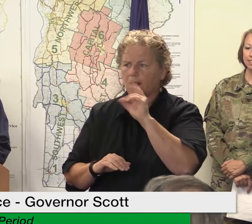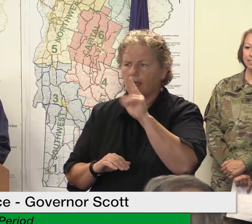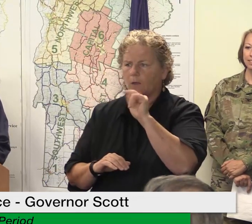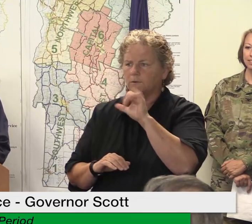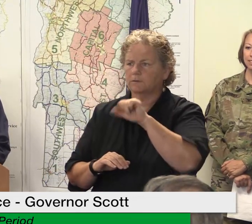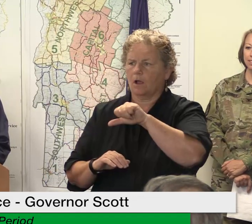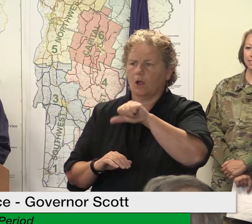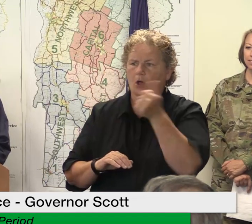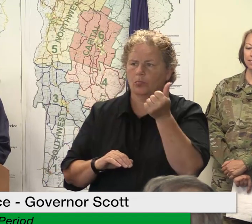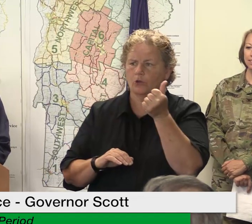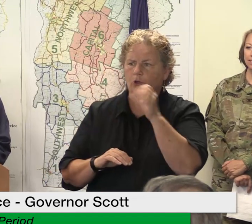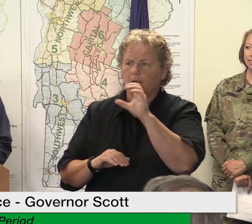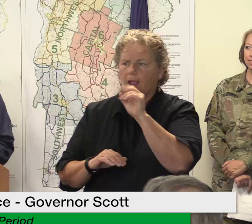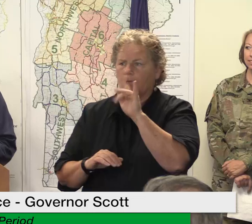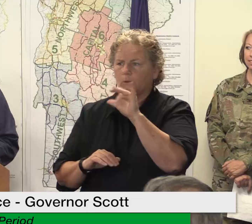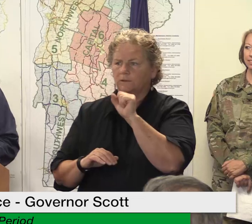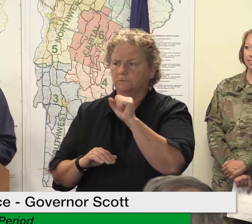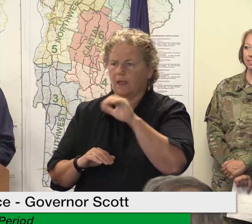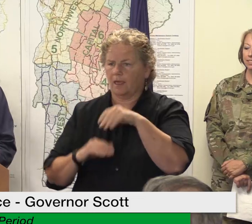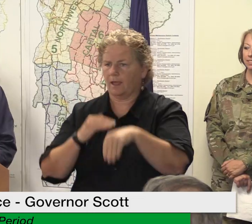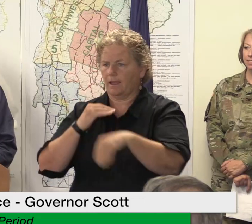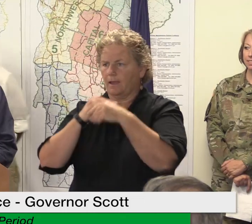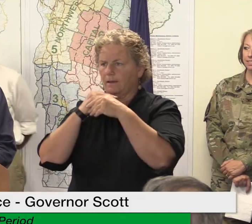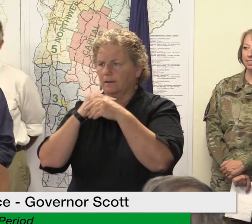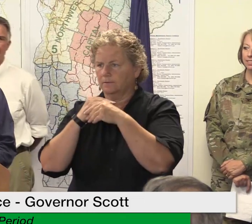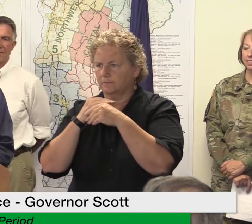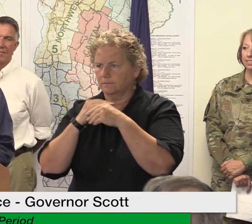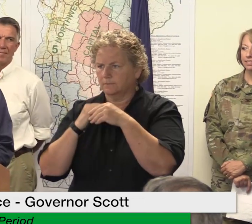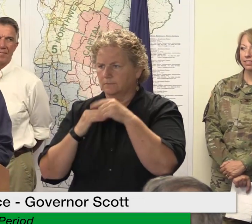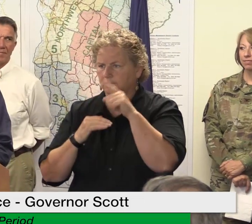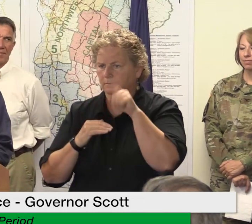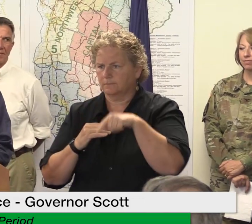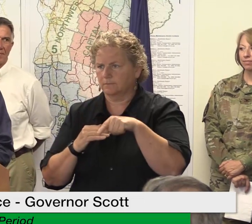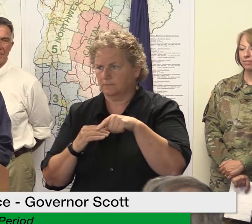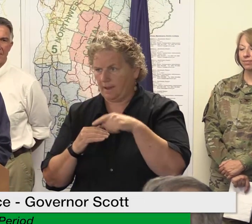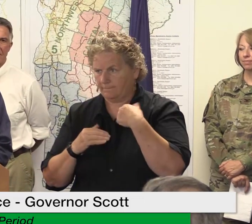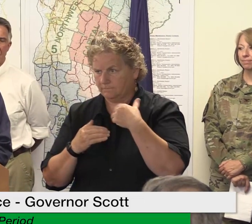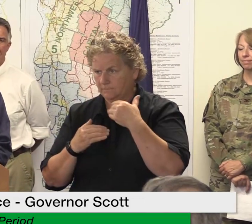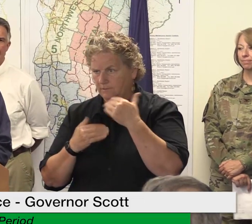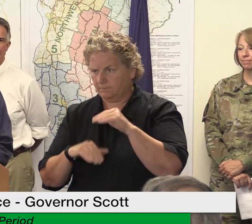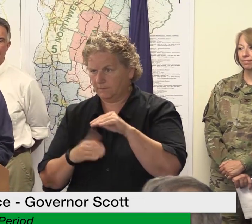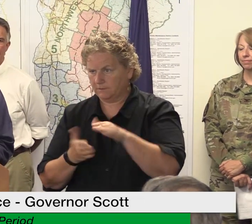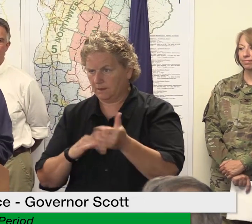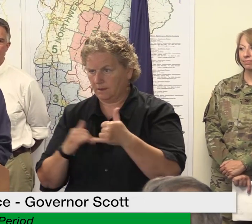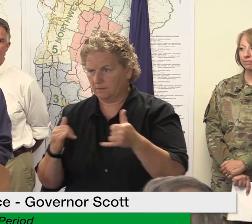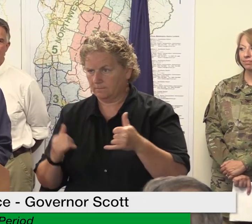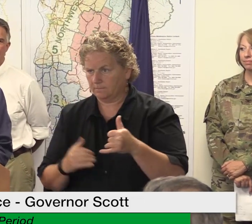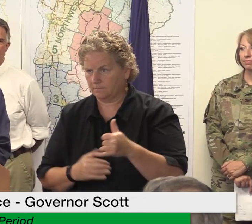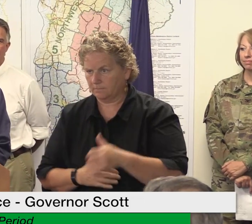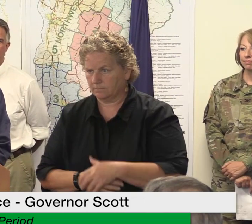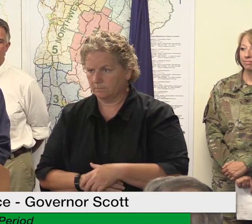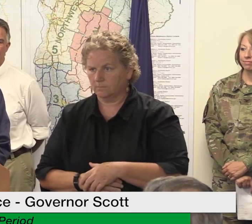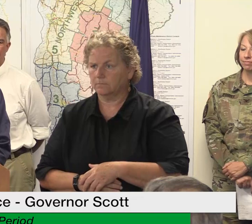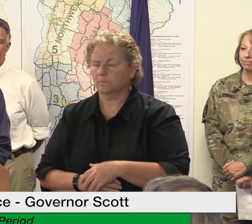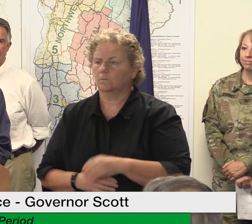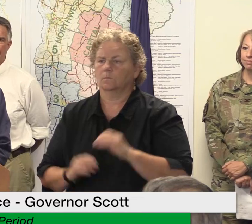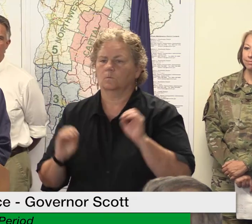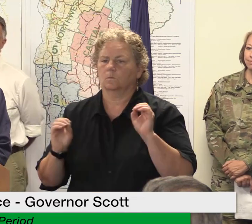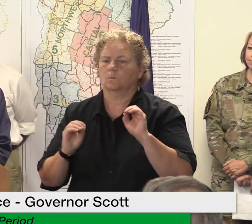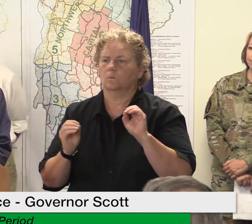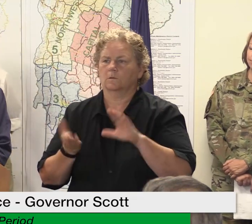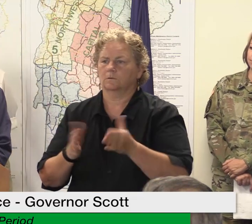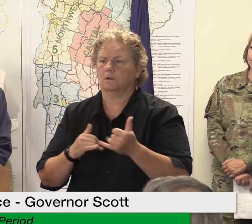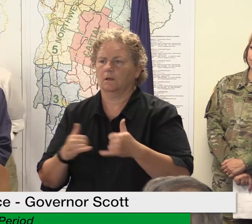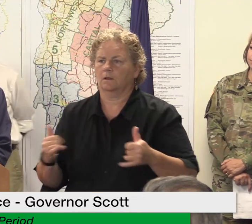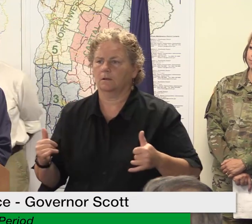provide proof of damages no and we continue to work alongside the state and the